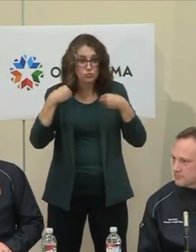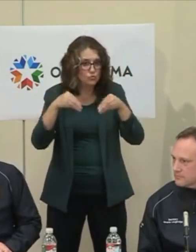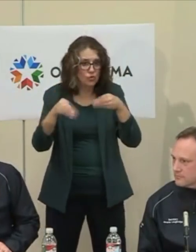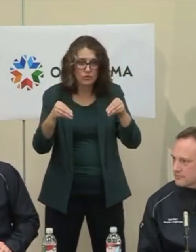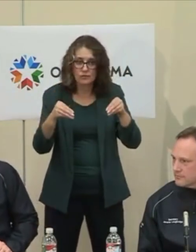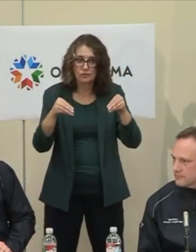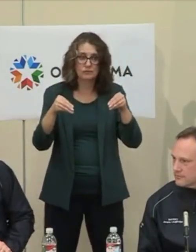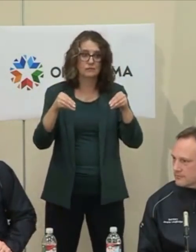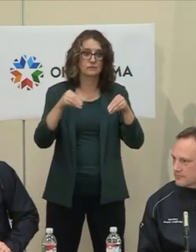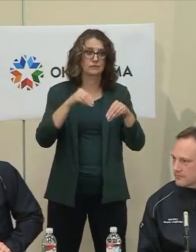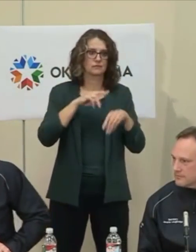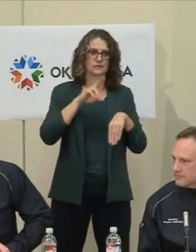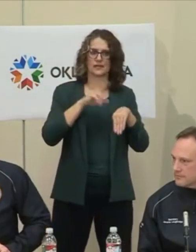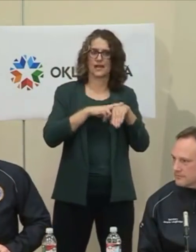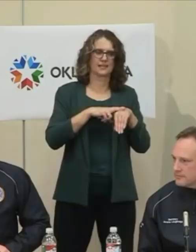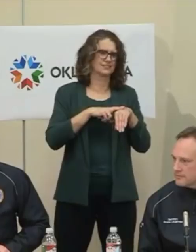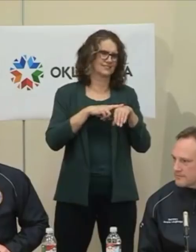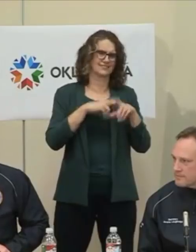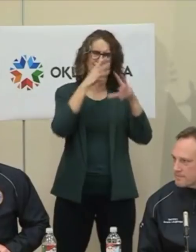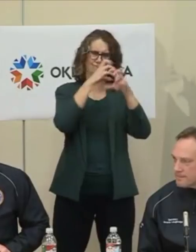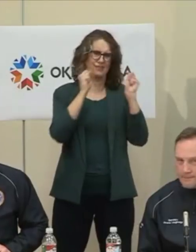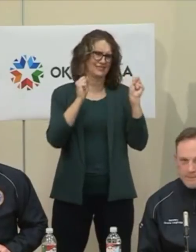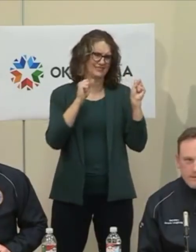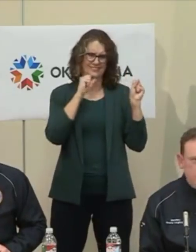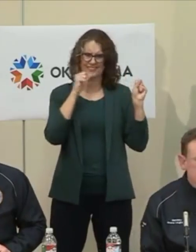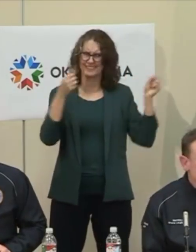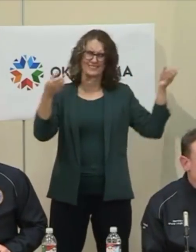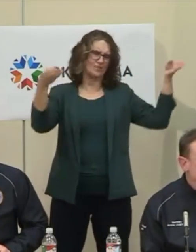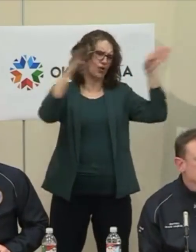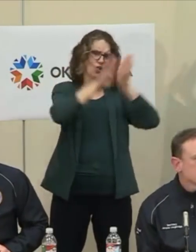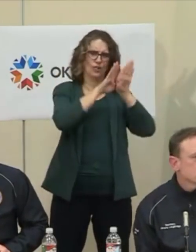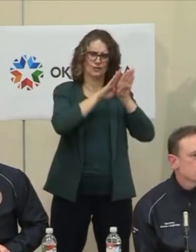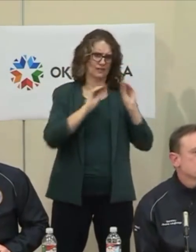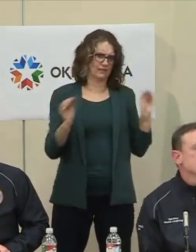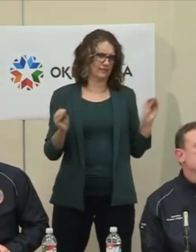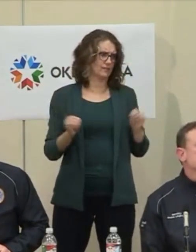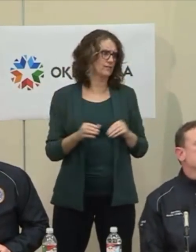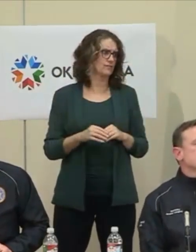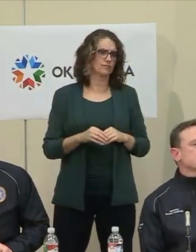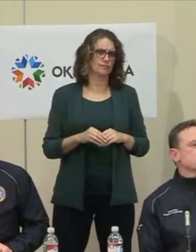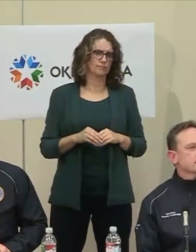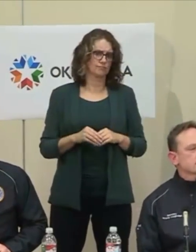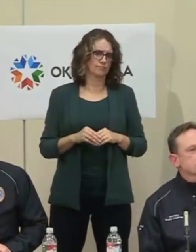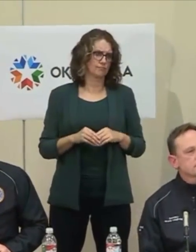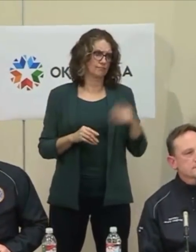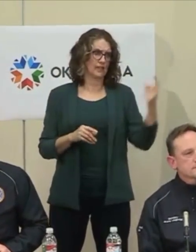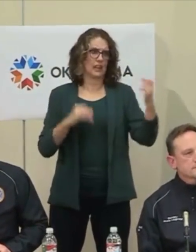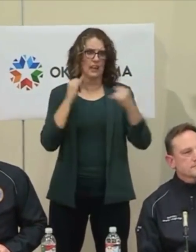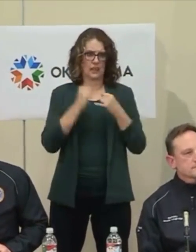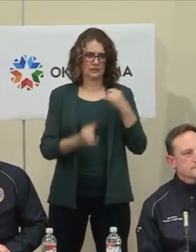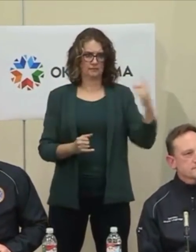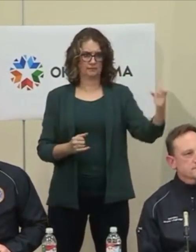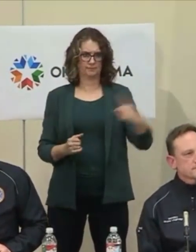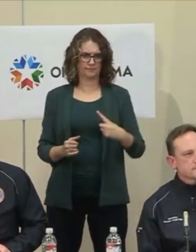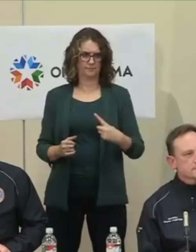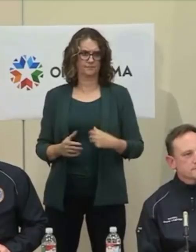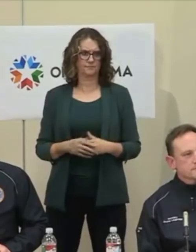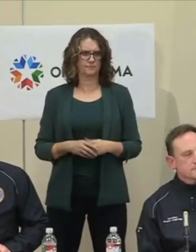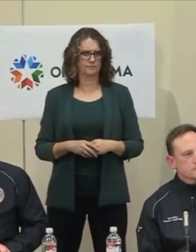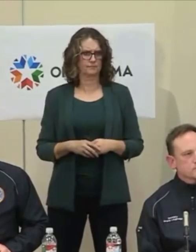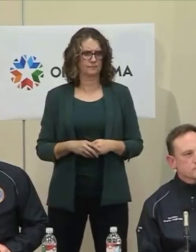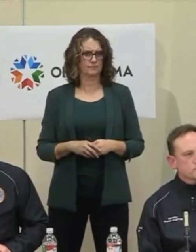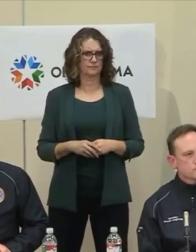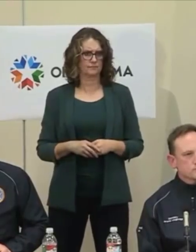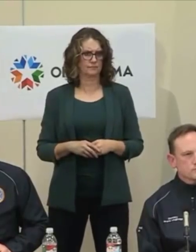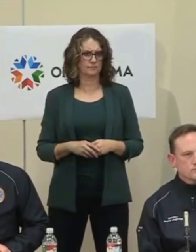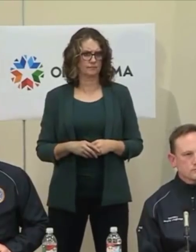Trump will not disrupt that supply chain. Last question right here. ahead. Governor, I know you said that, you know, compared to some other states and